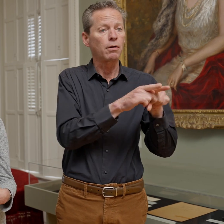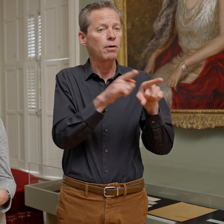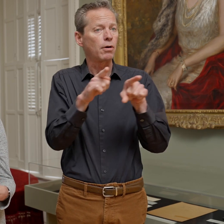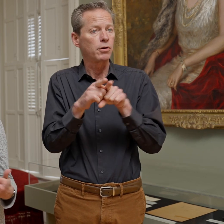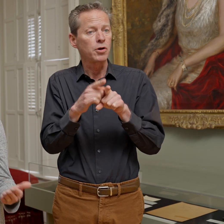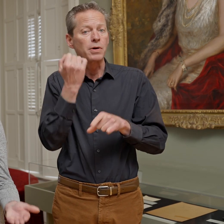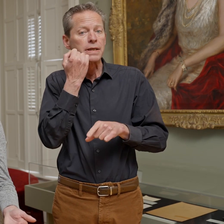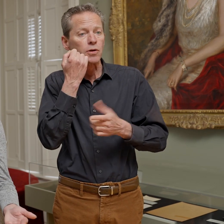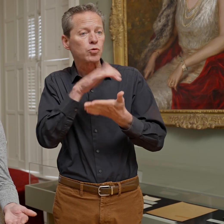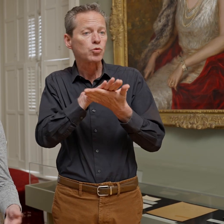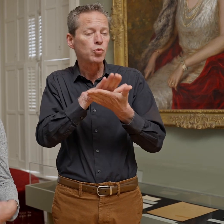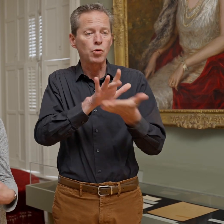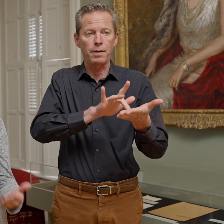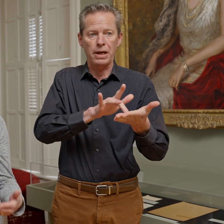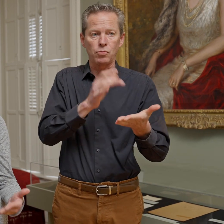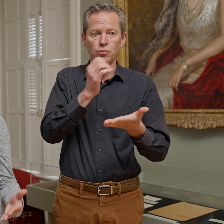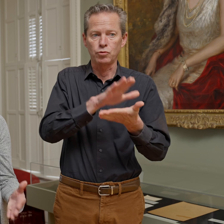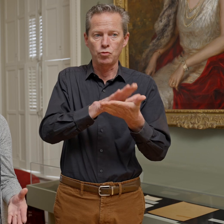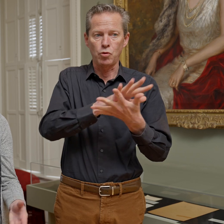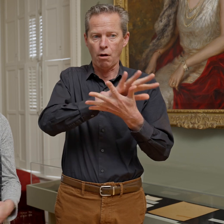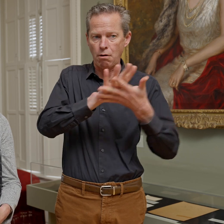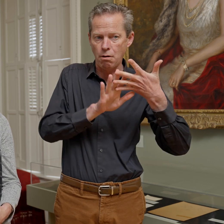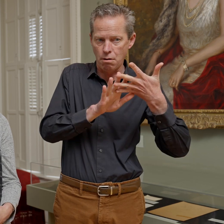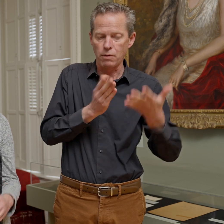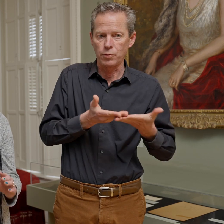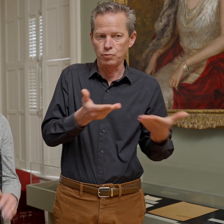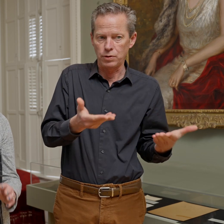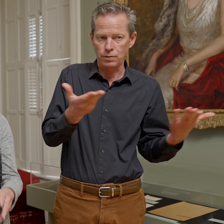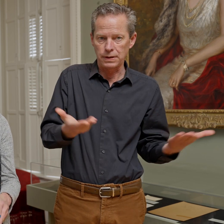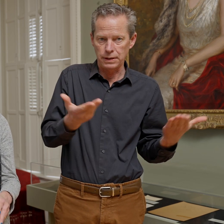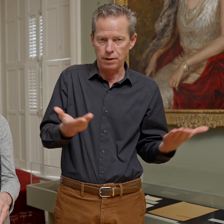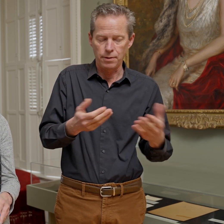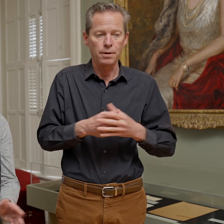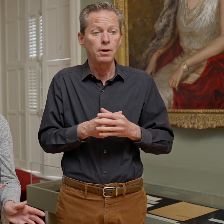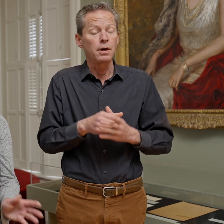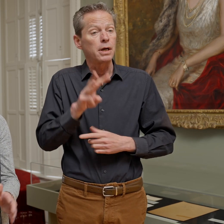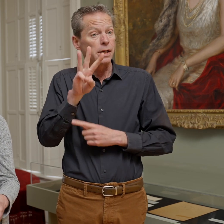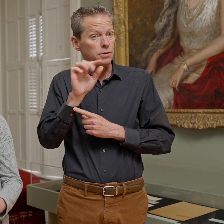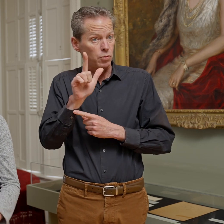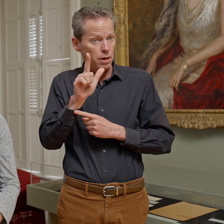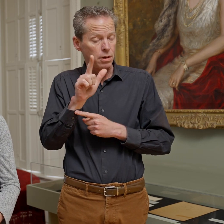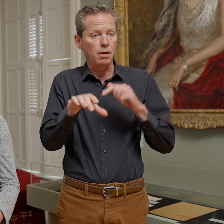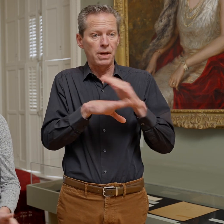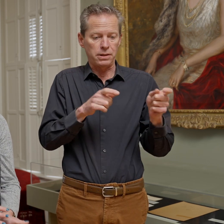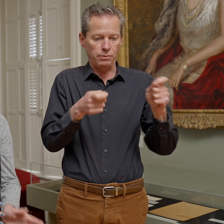dental school, a medical school, all of those resources here. So his will basically was changed to leave